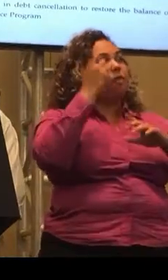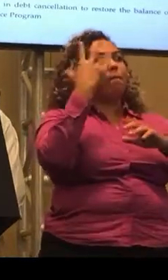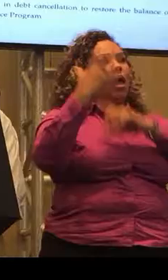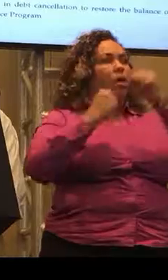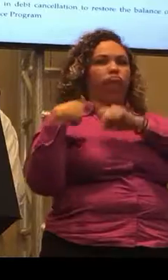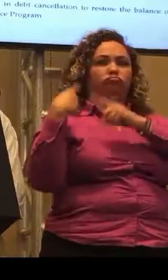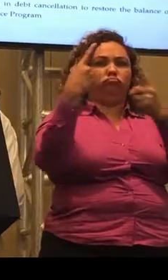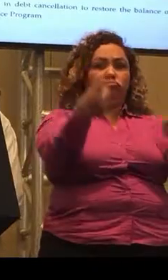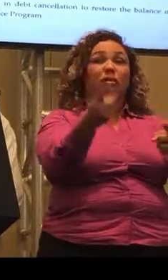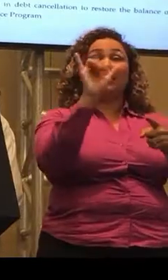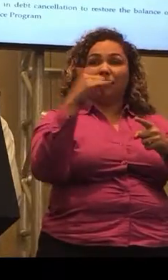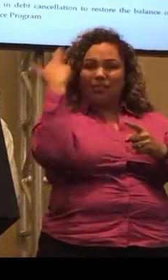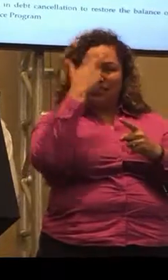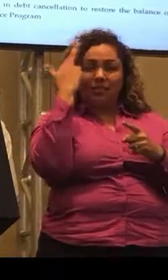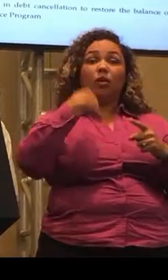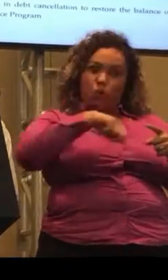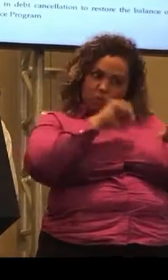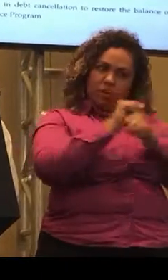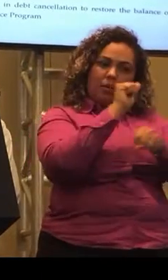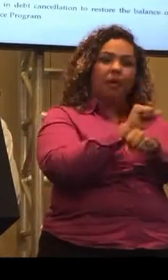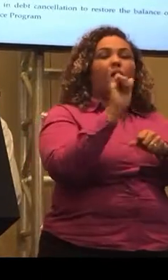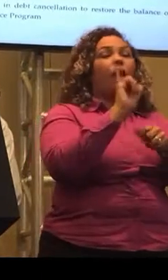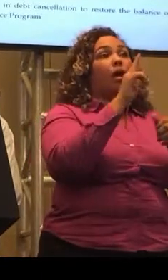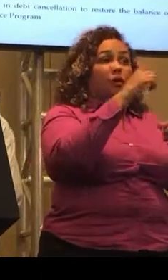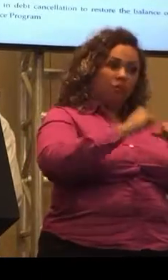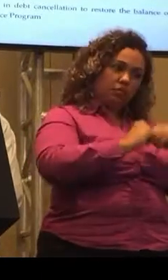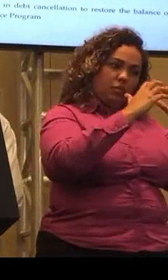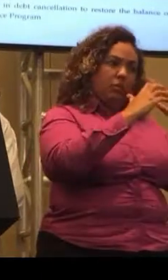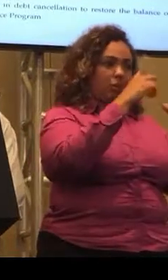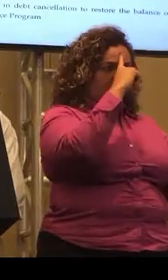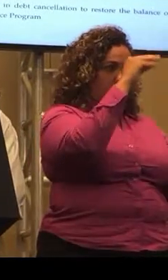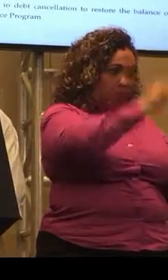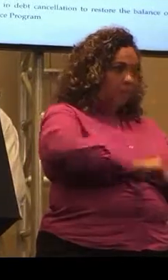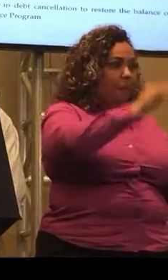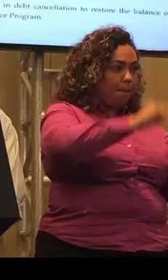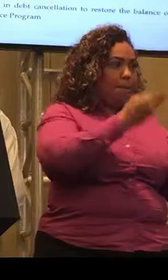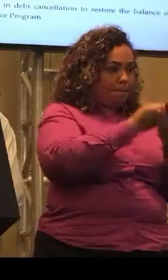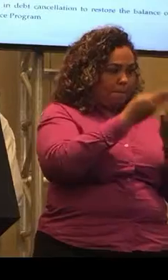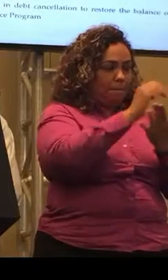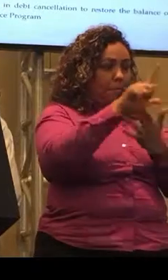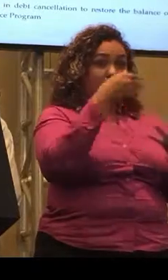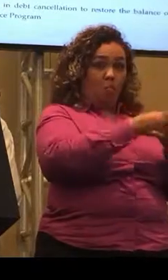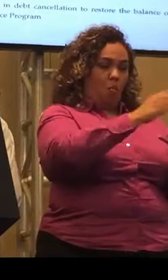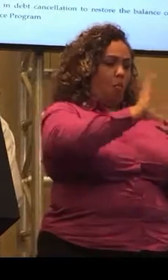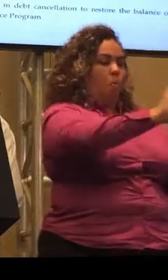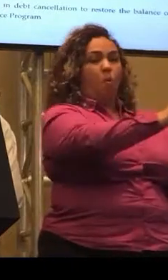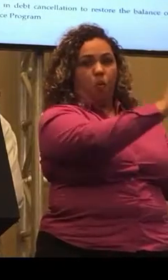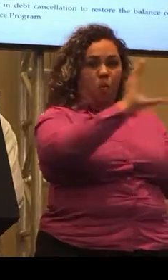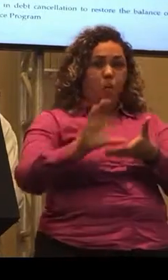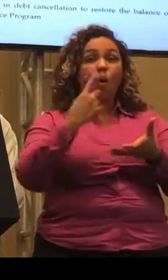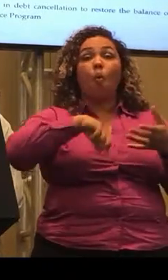years. So in that regard, we're working in a package, bills that are already being filed, others that we are working with,